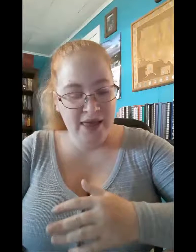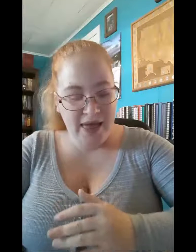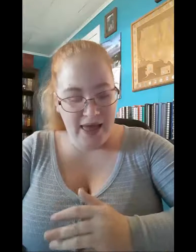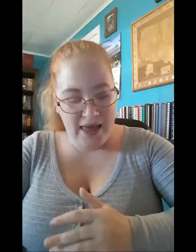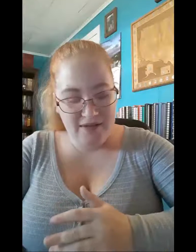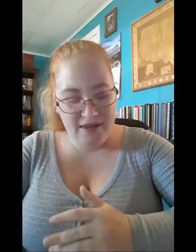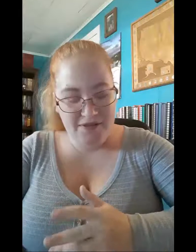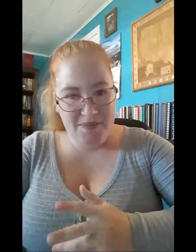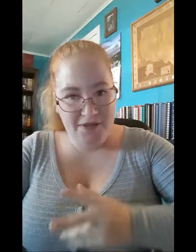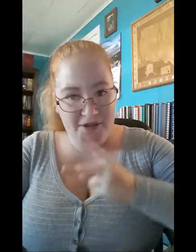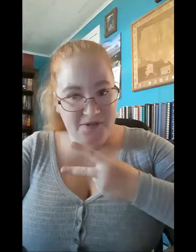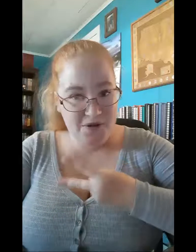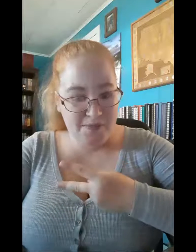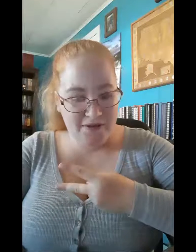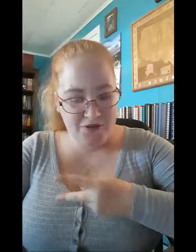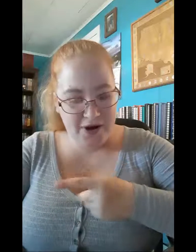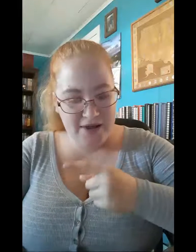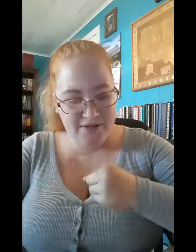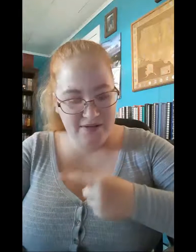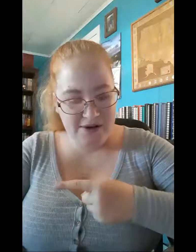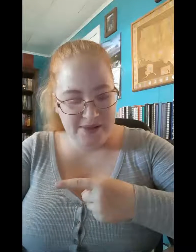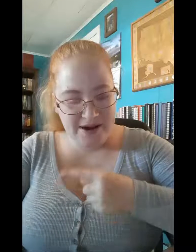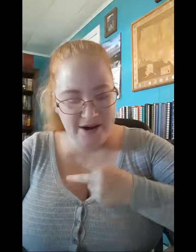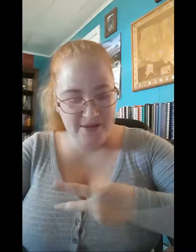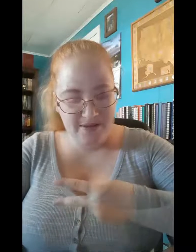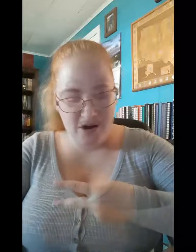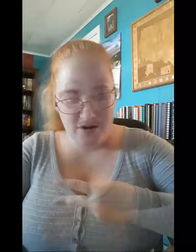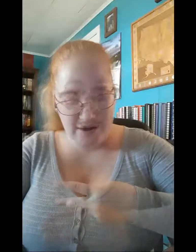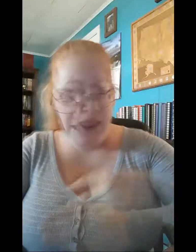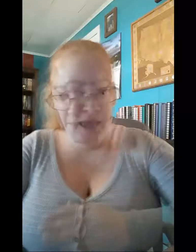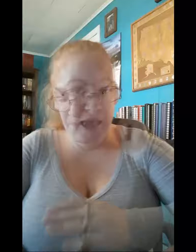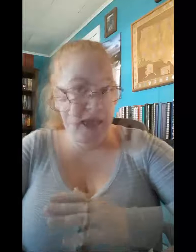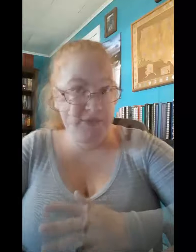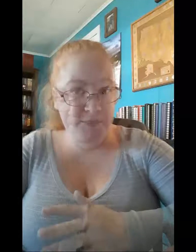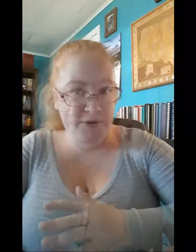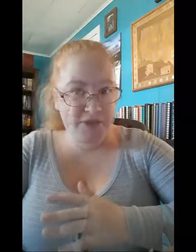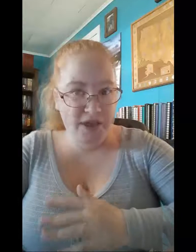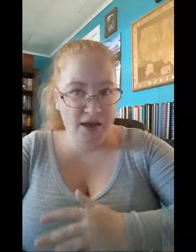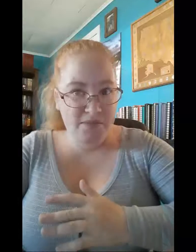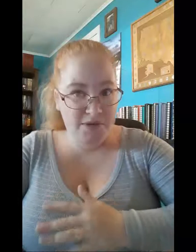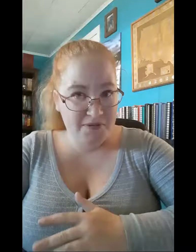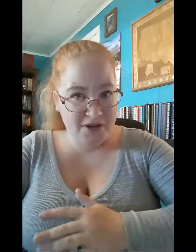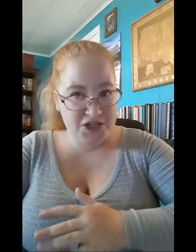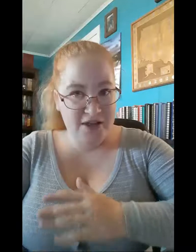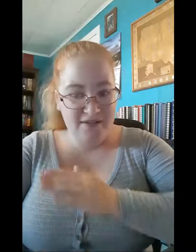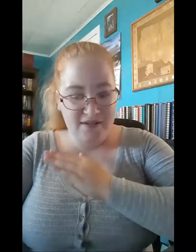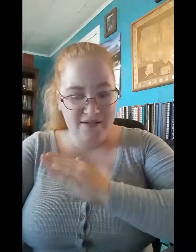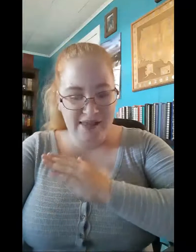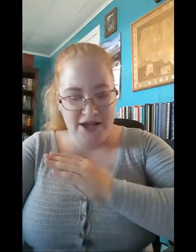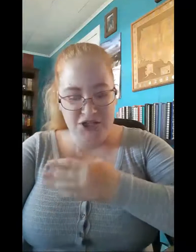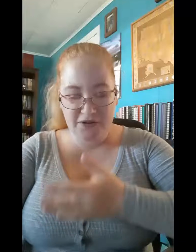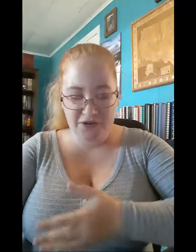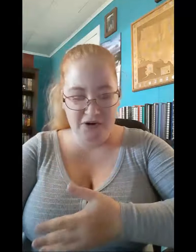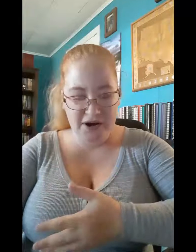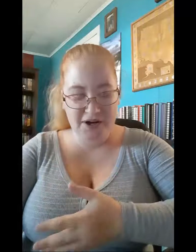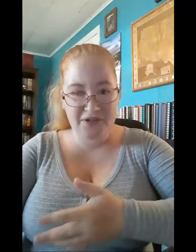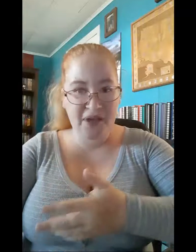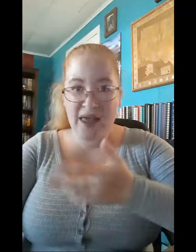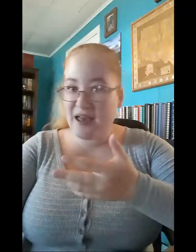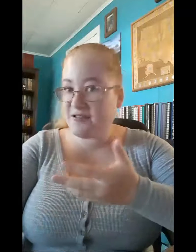and it's about these two best friends, Claire and Zari, and they're both young musicians slash songwriters, and